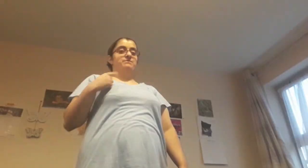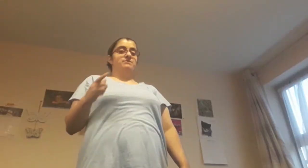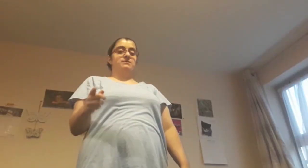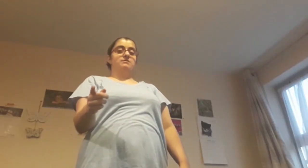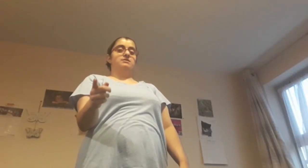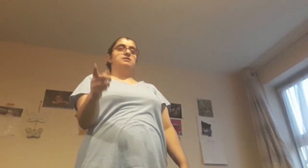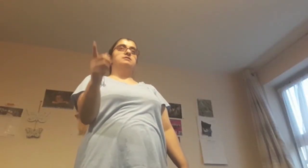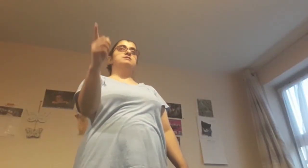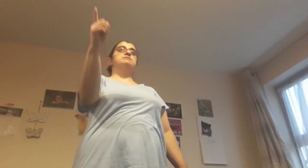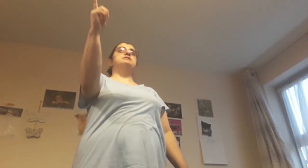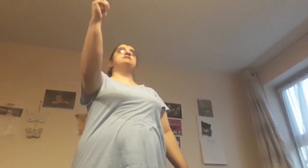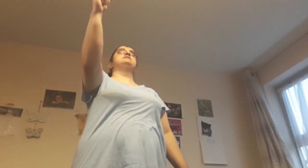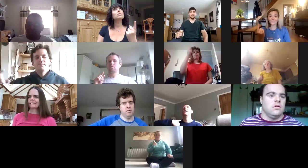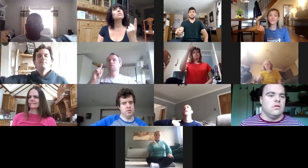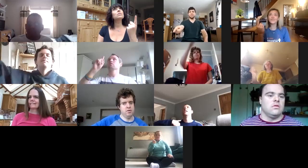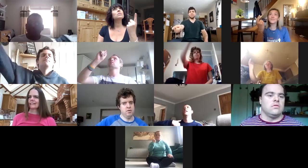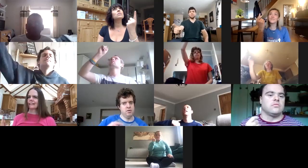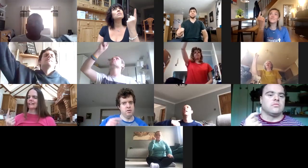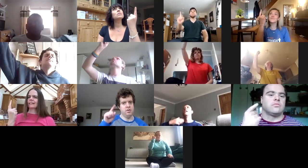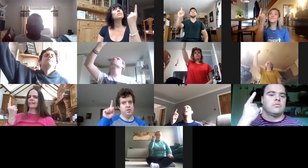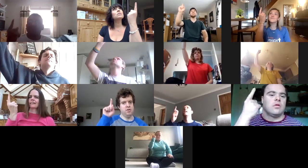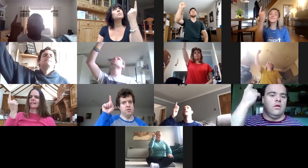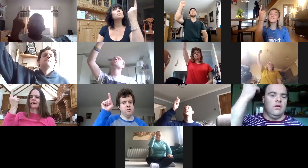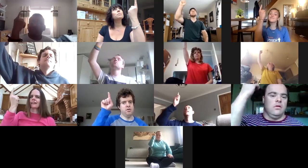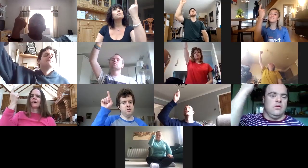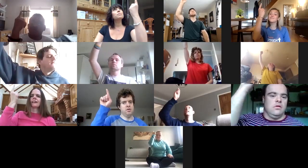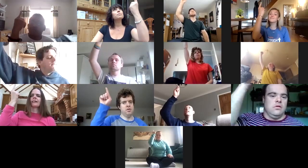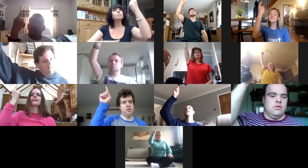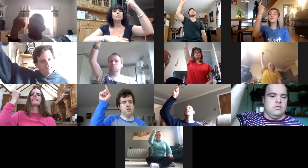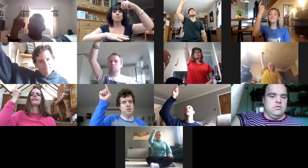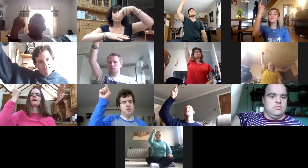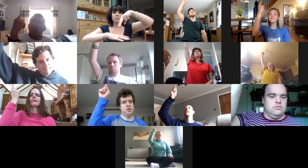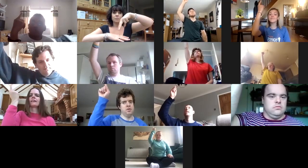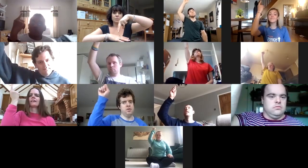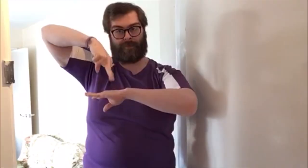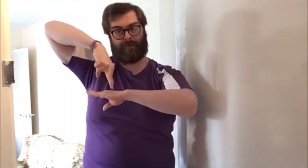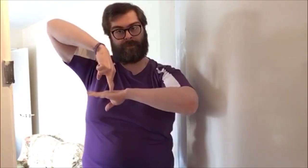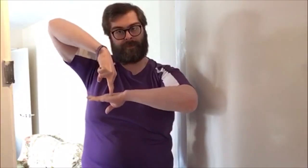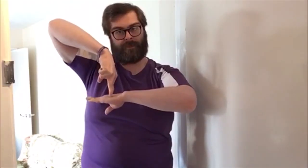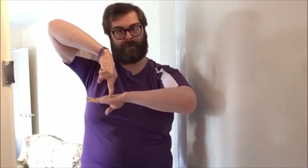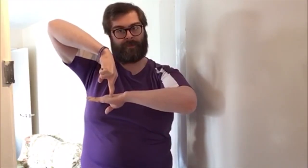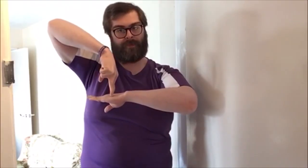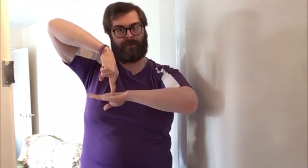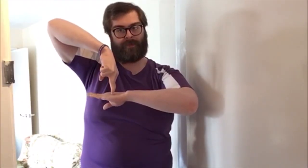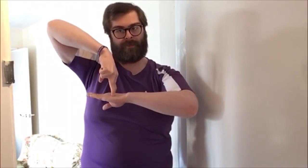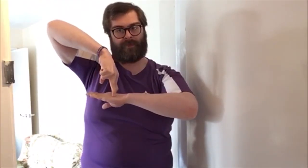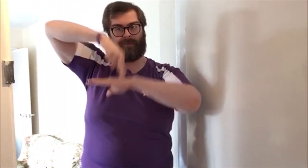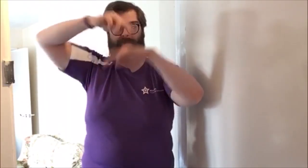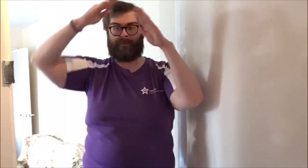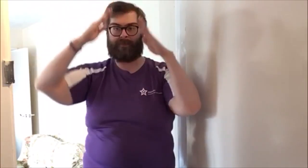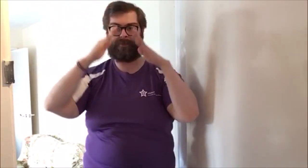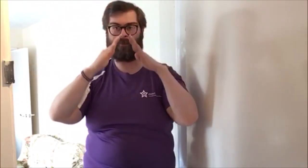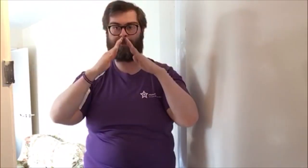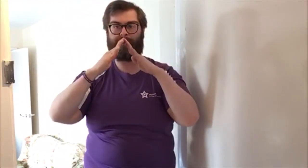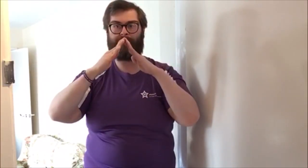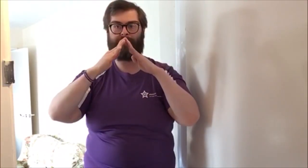You raise me up, so I can stand on mountains,